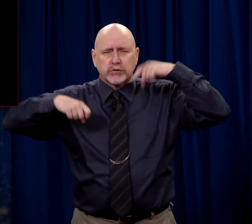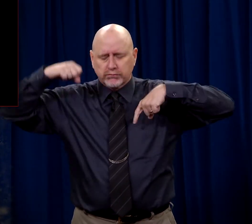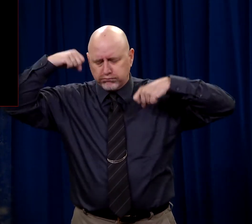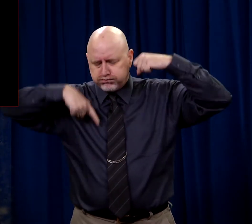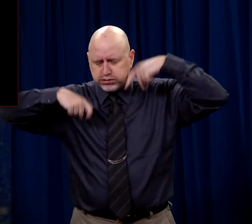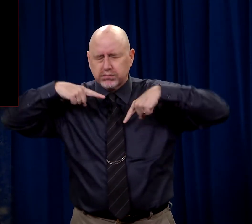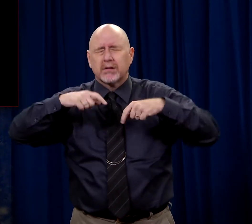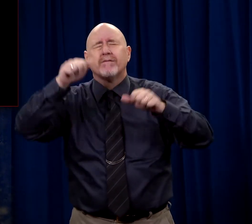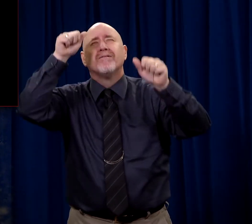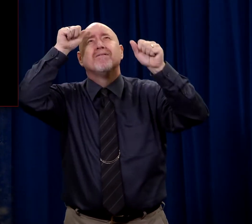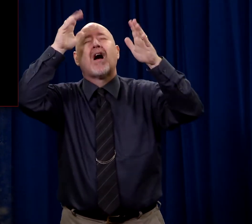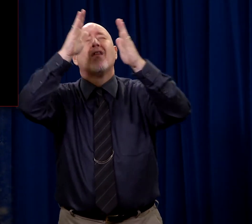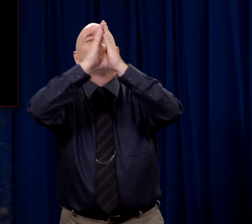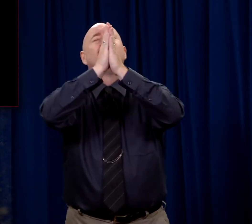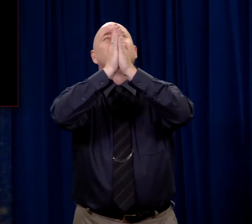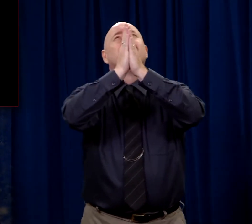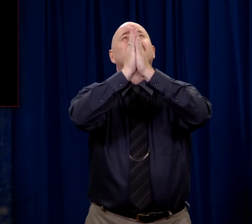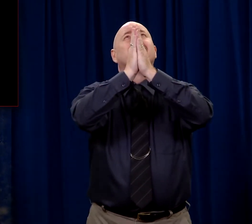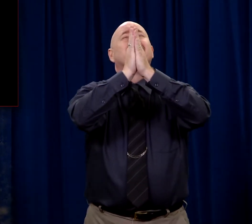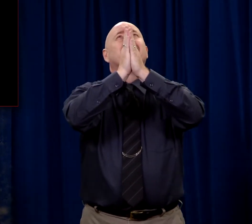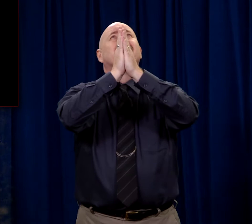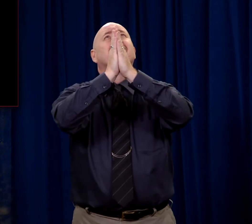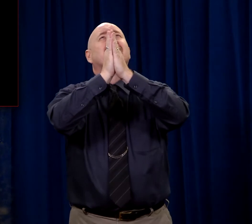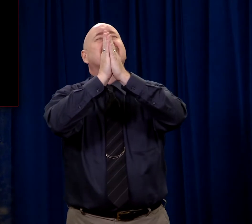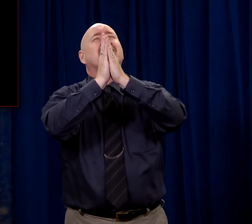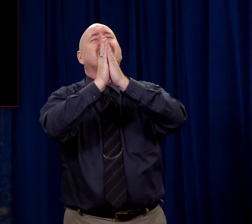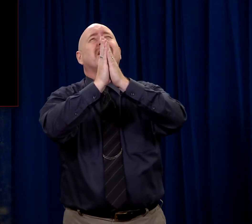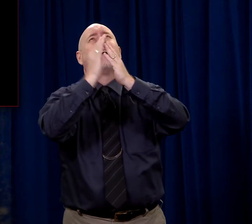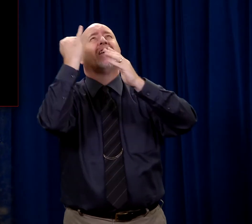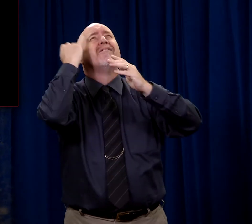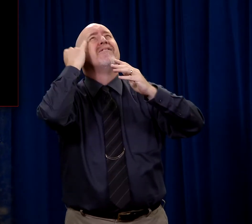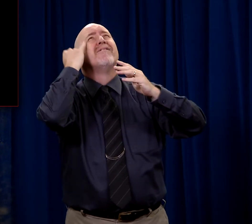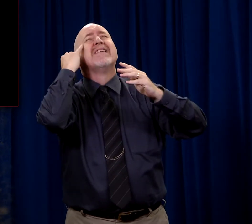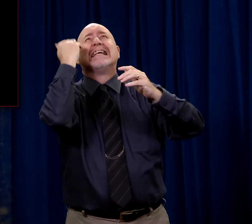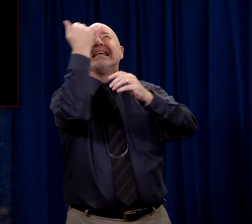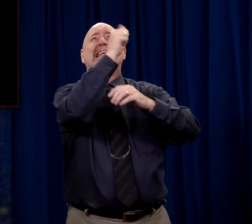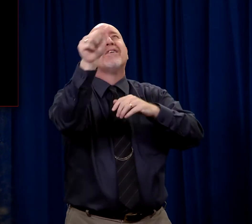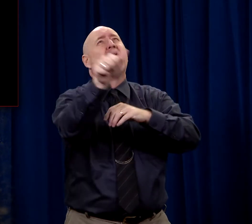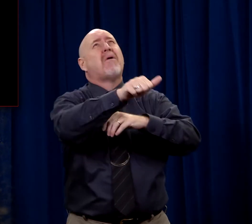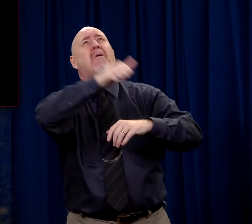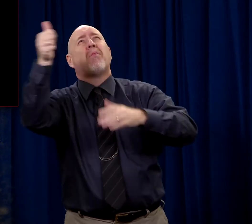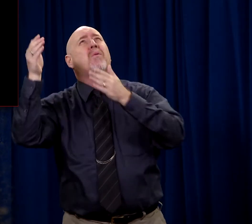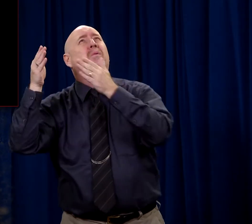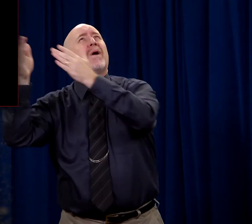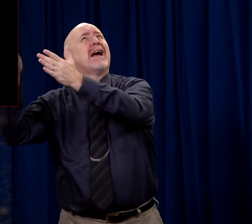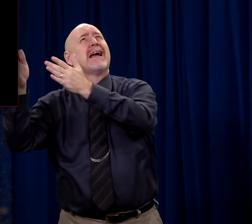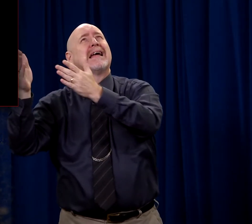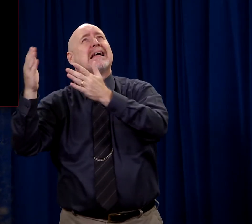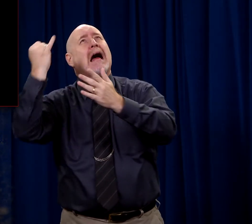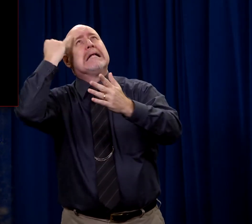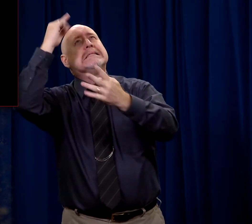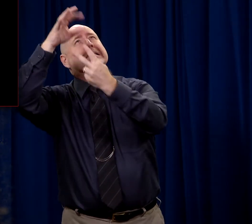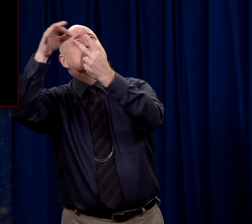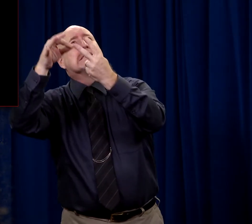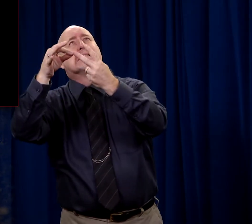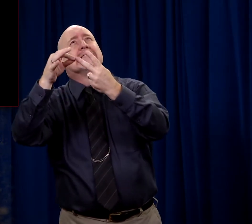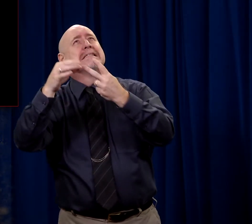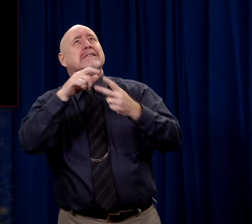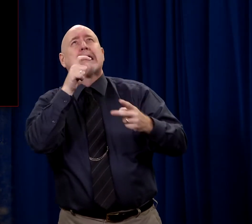And He prays and He says, Father, if there's any way that this could be